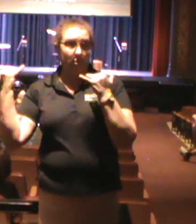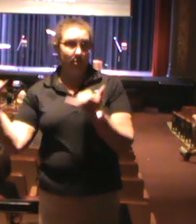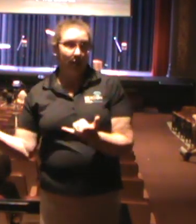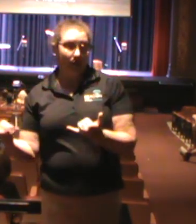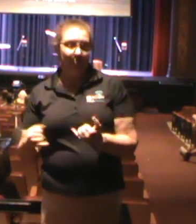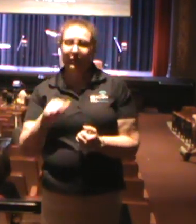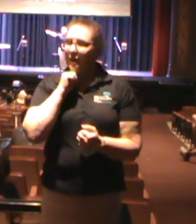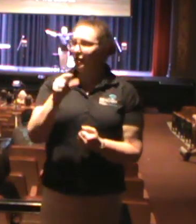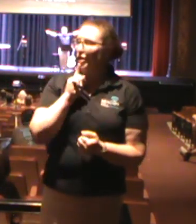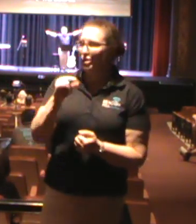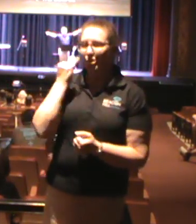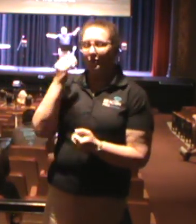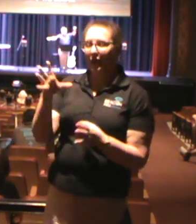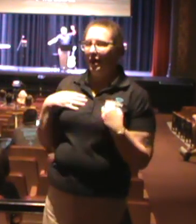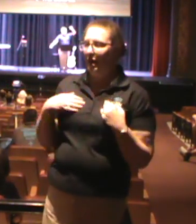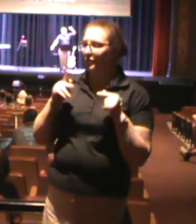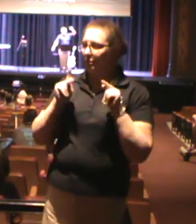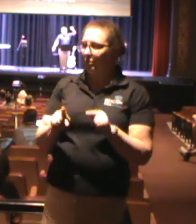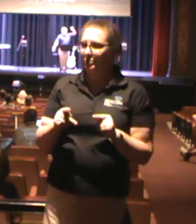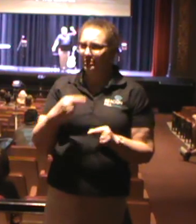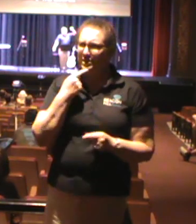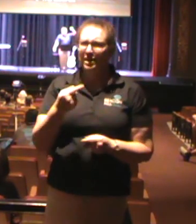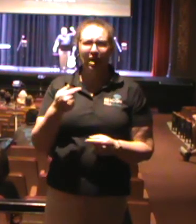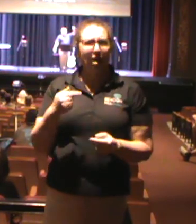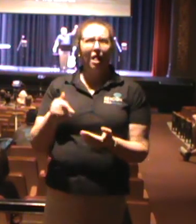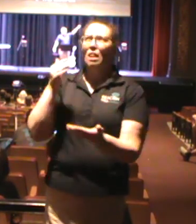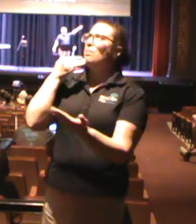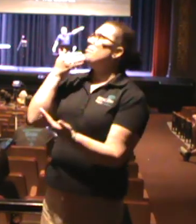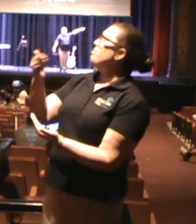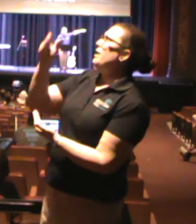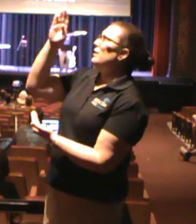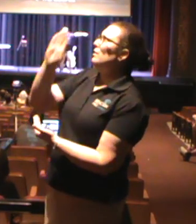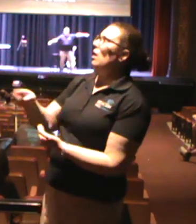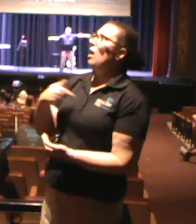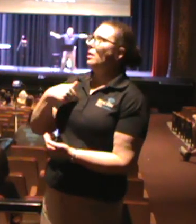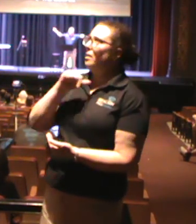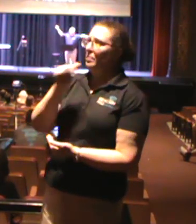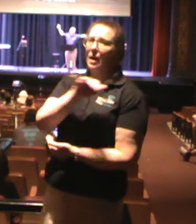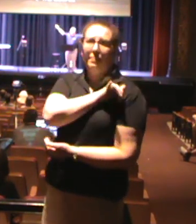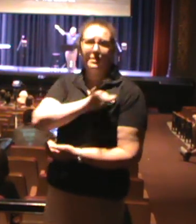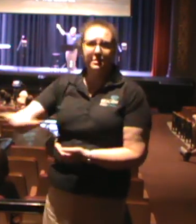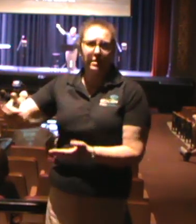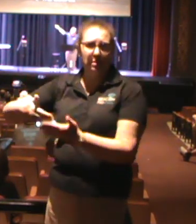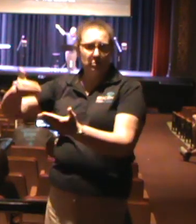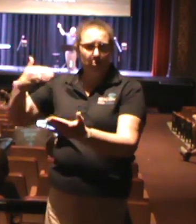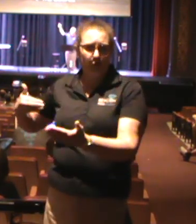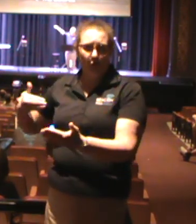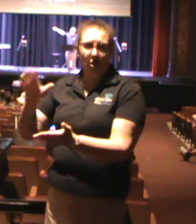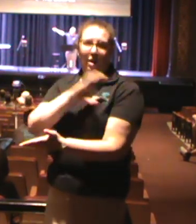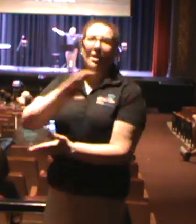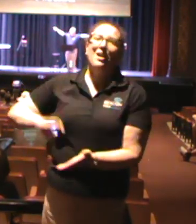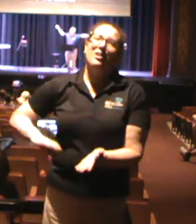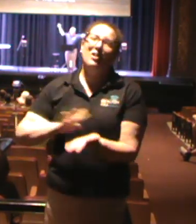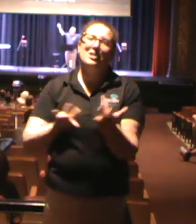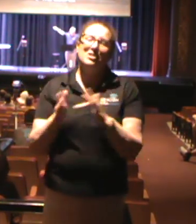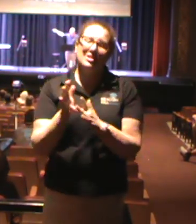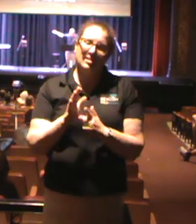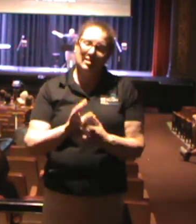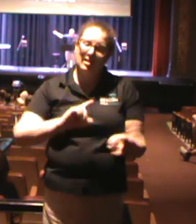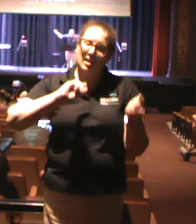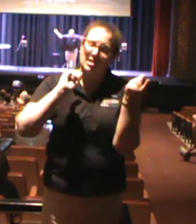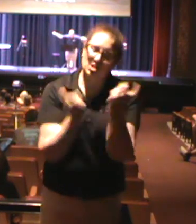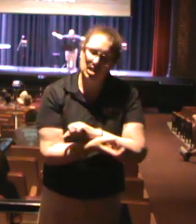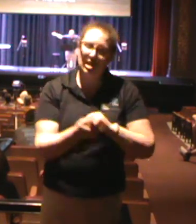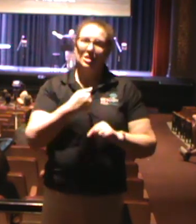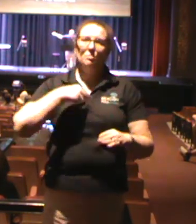in here this morning, but you can sit there and say, thank God I am not who I used to be. And Christ Jesus has changed me, introduced